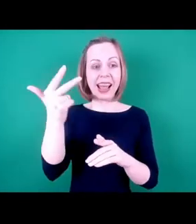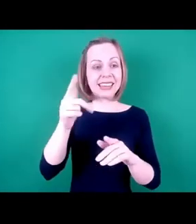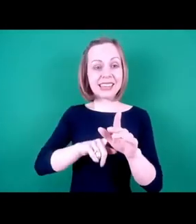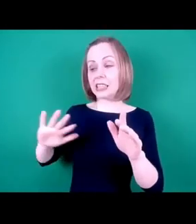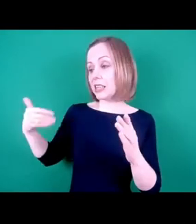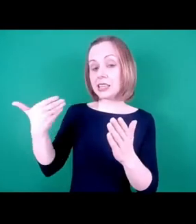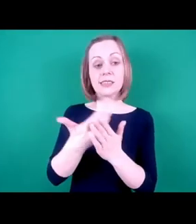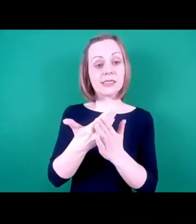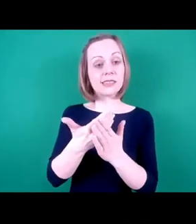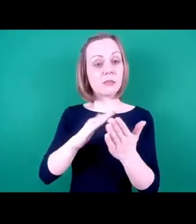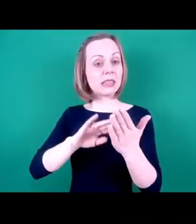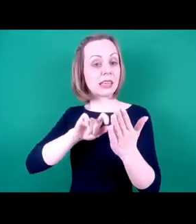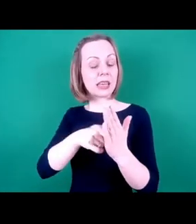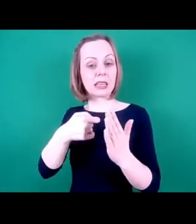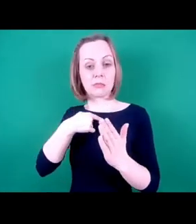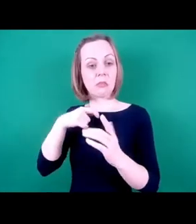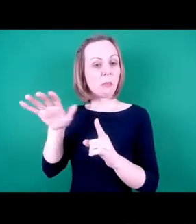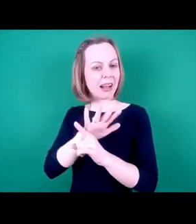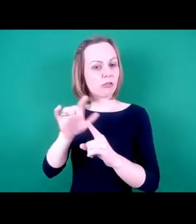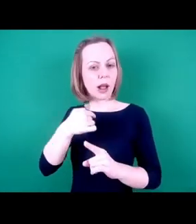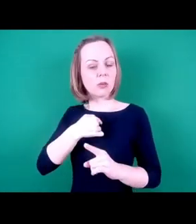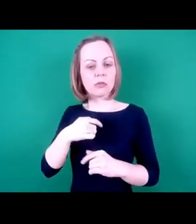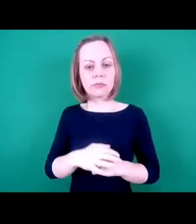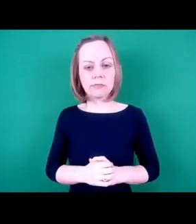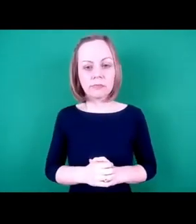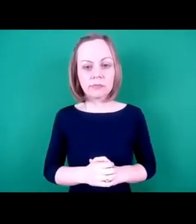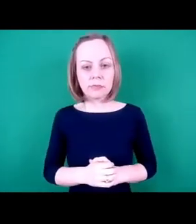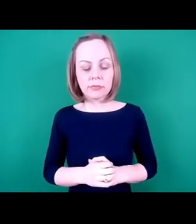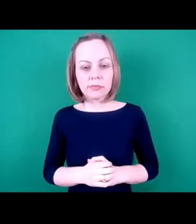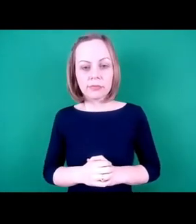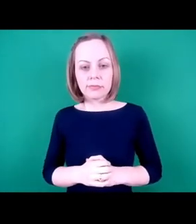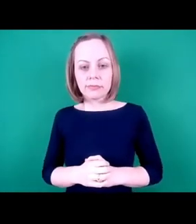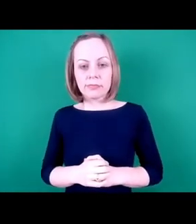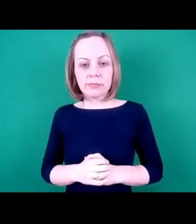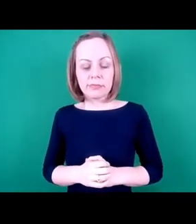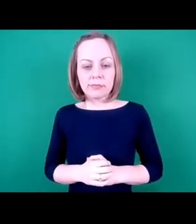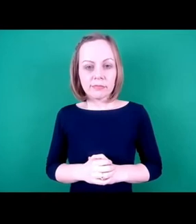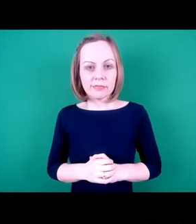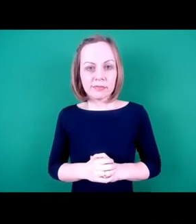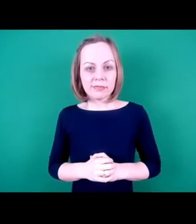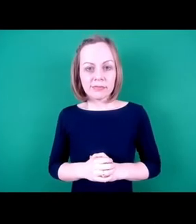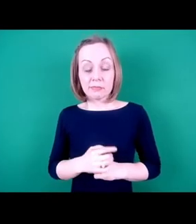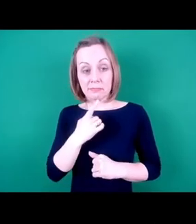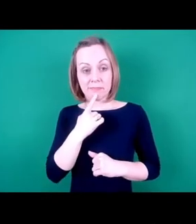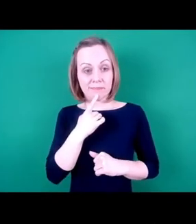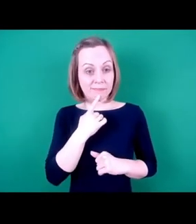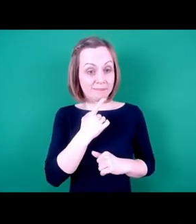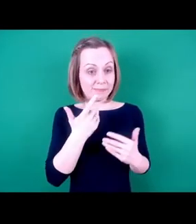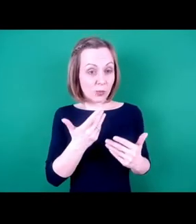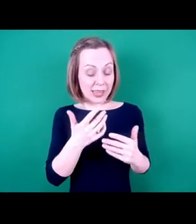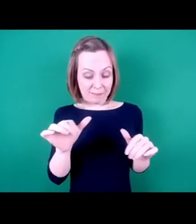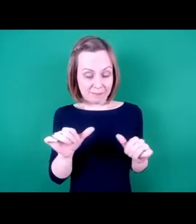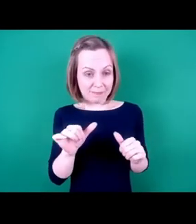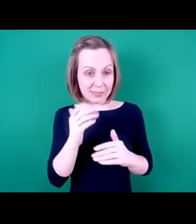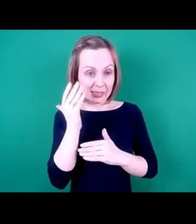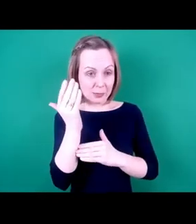years. So that's my background. During my short time to speak this evening, you'll hear